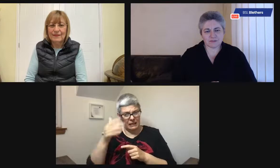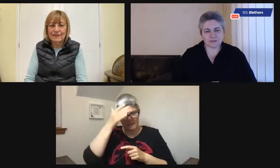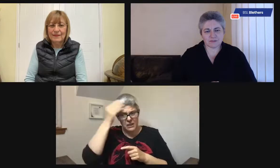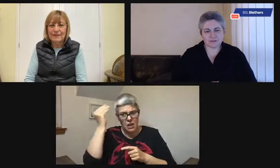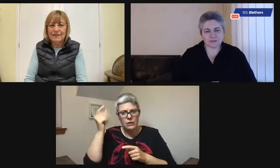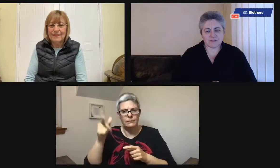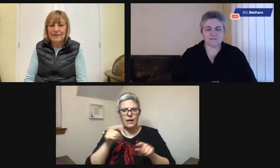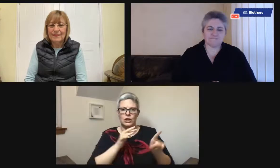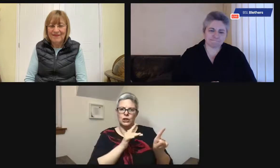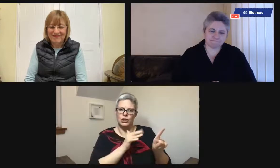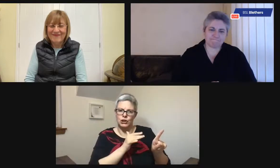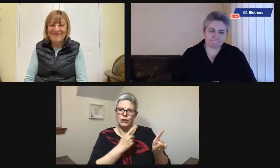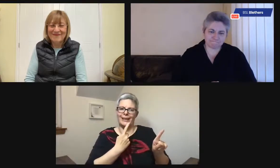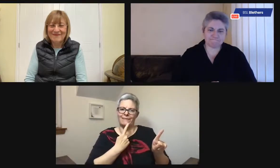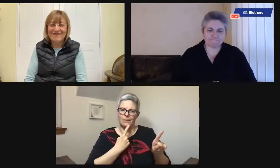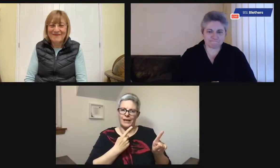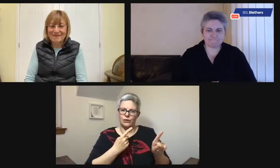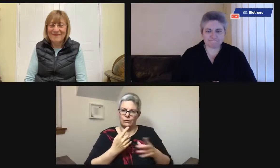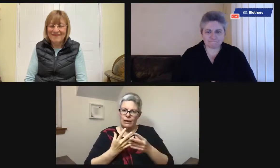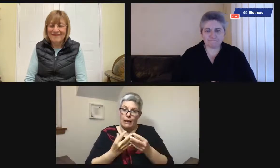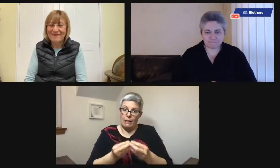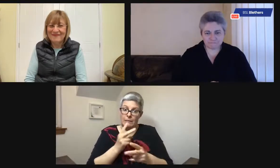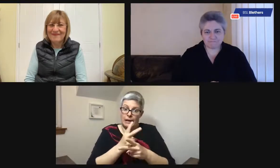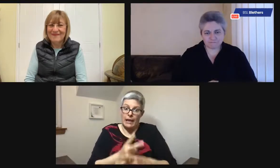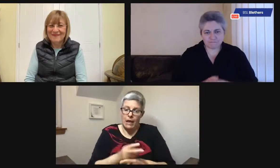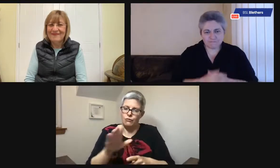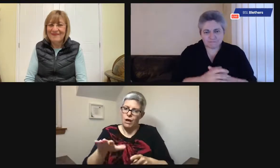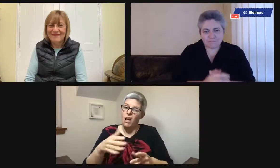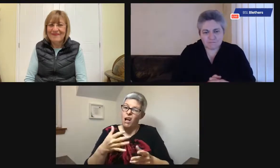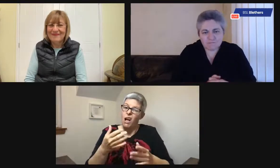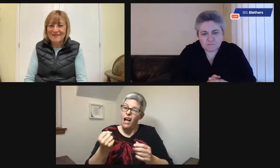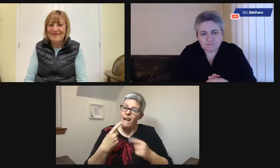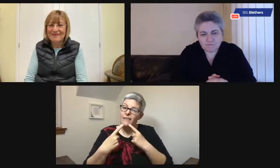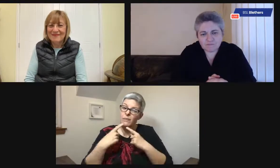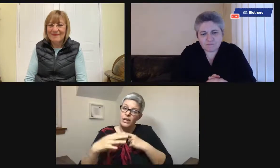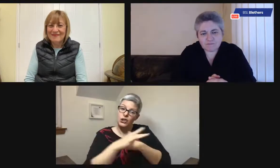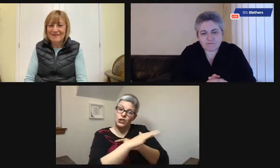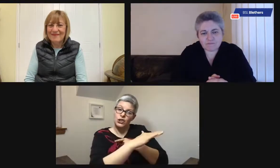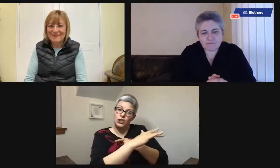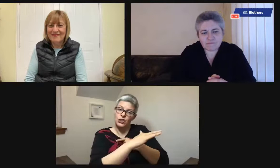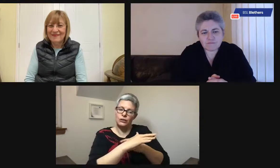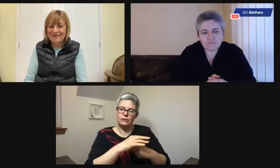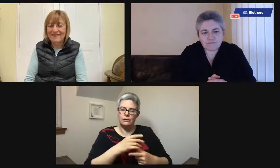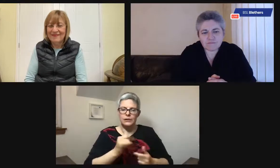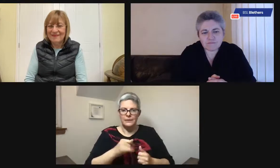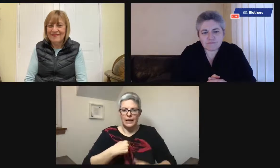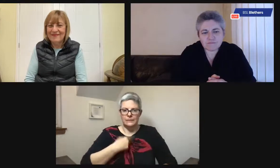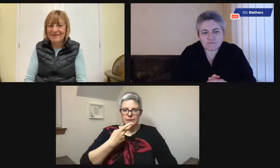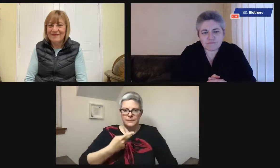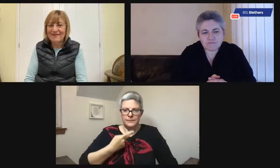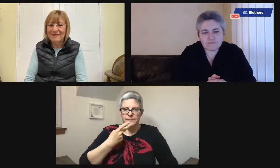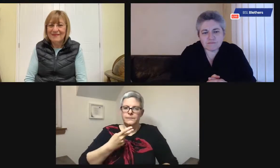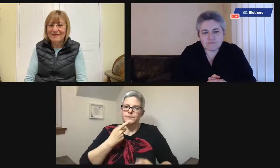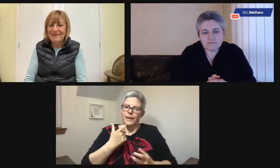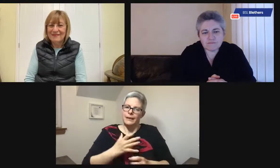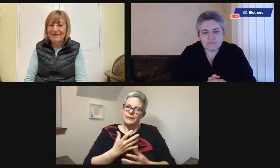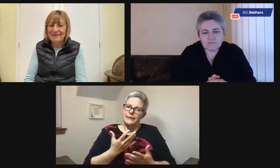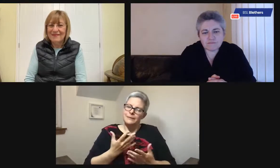making. You it might be that five minutes later, they've forgotten. And you've got some kind of visual clue. You've got some information,